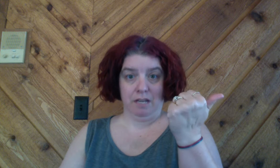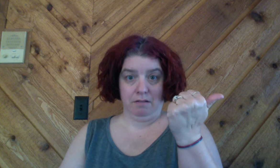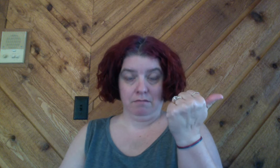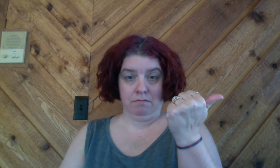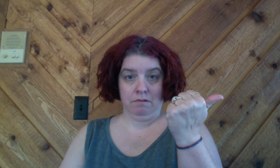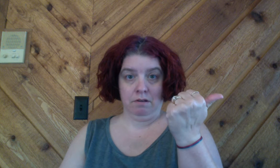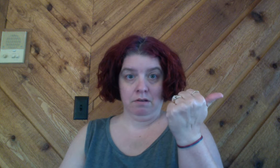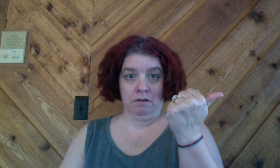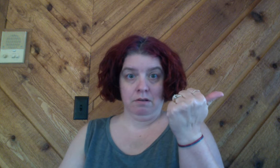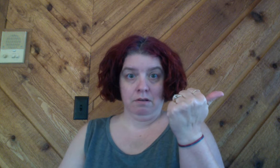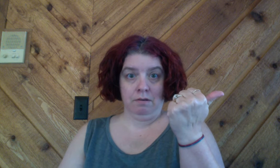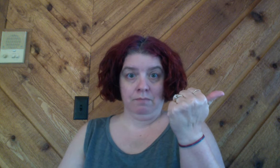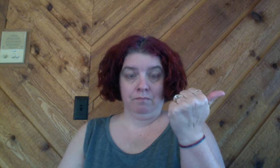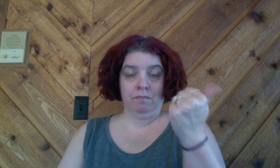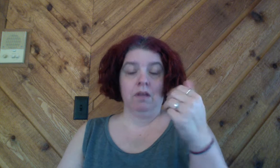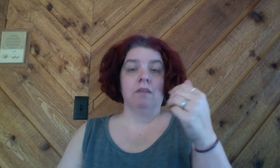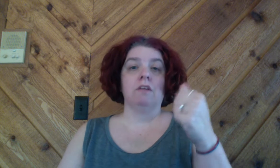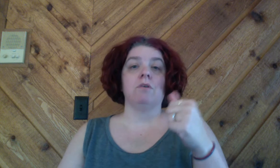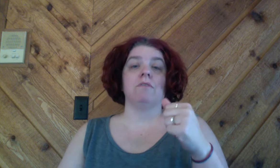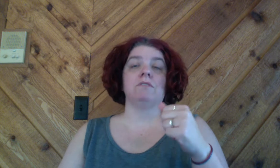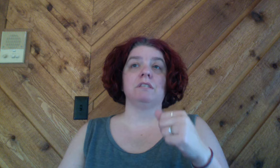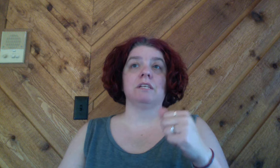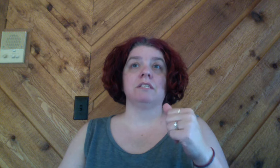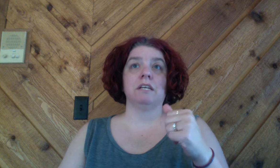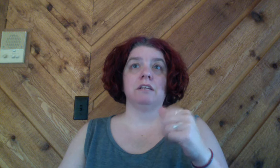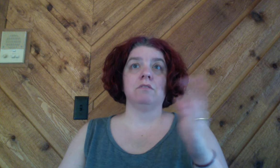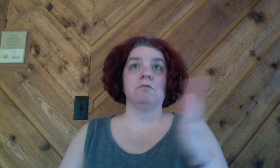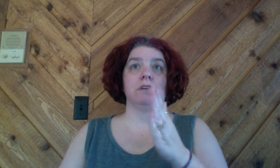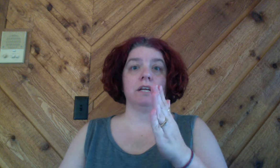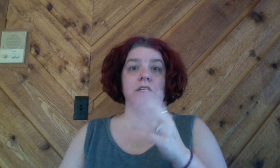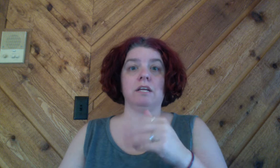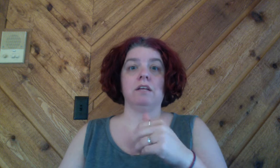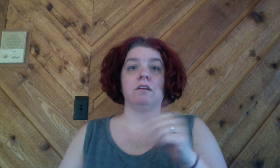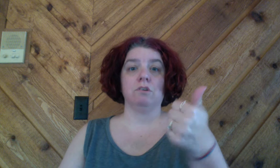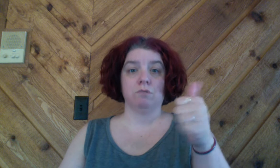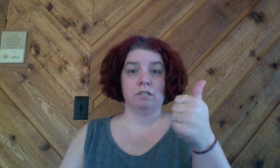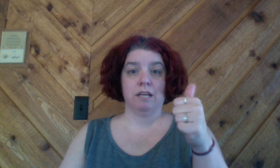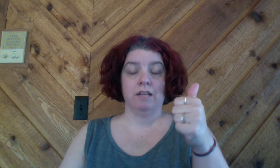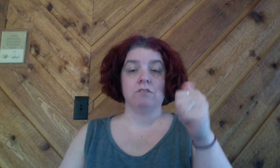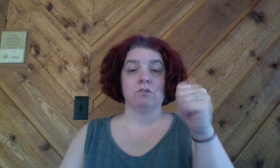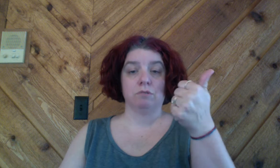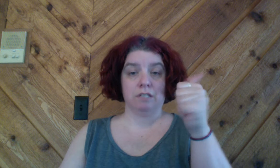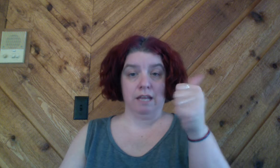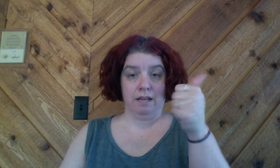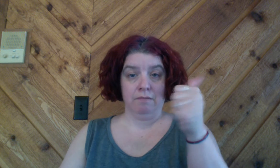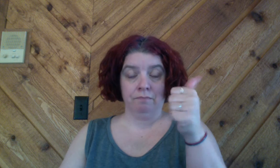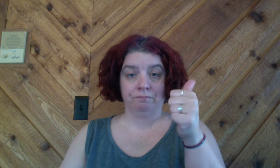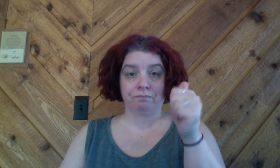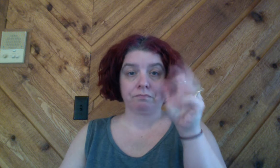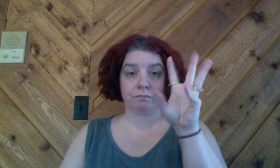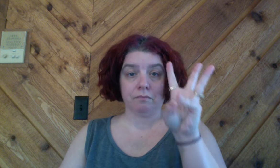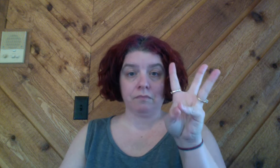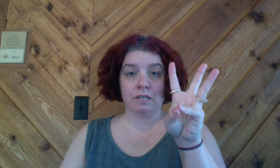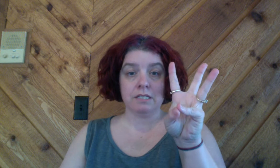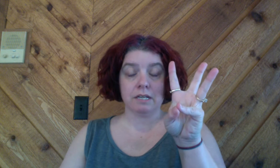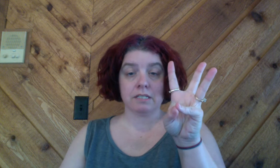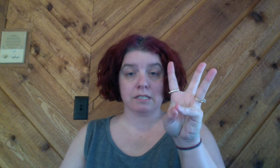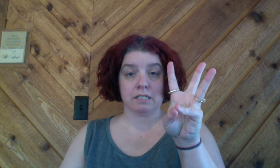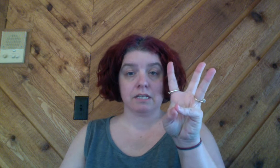then you have 16 through 19 use the 10 so 10 6 16